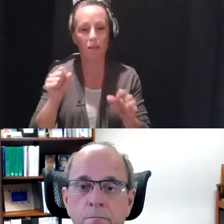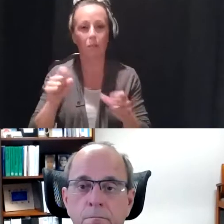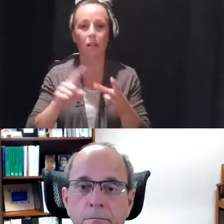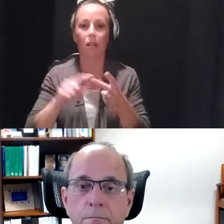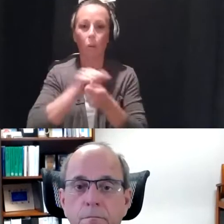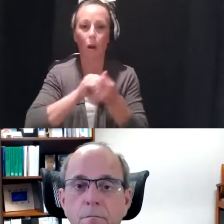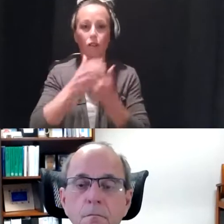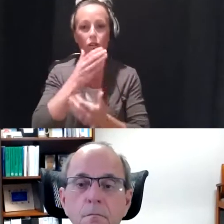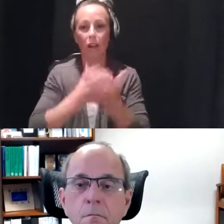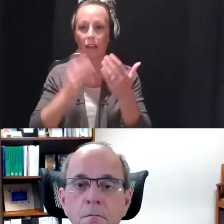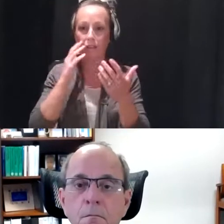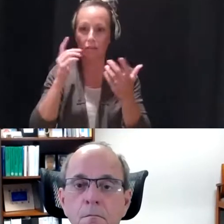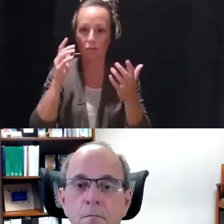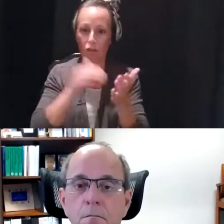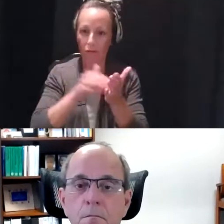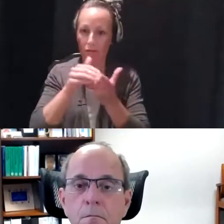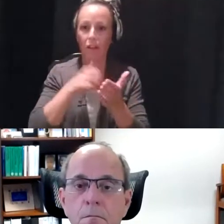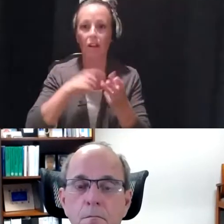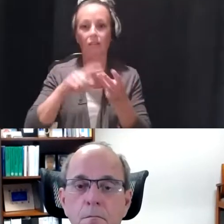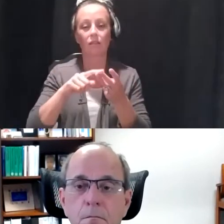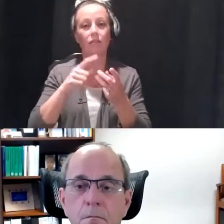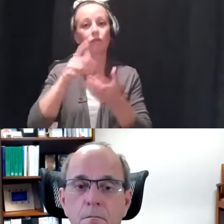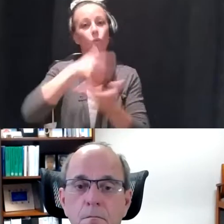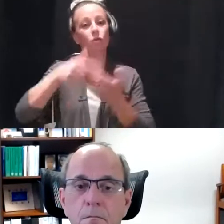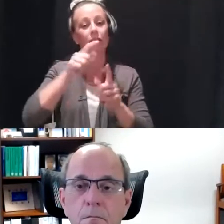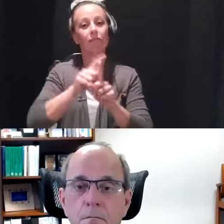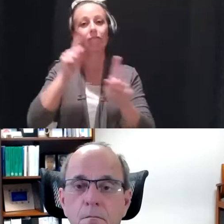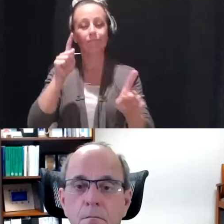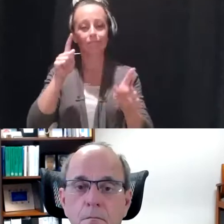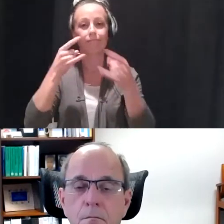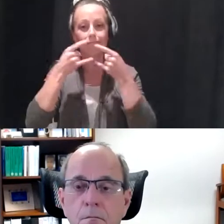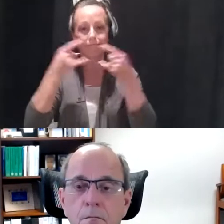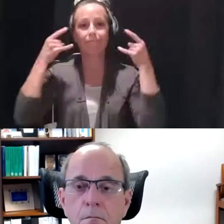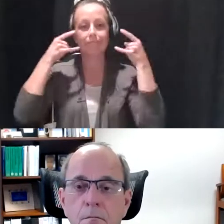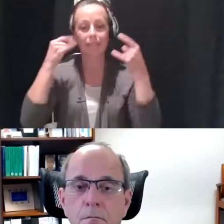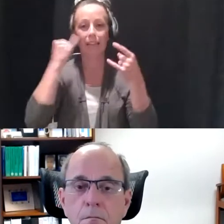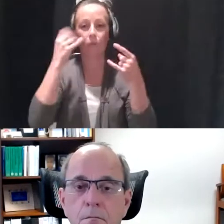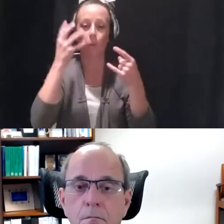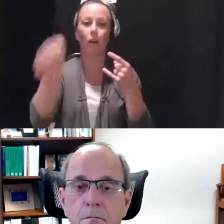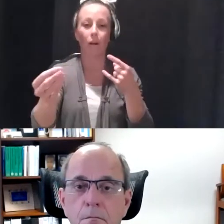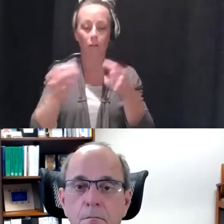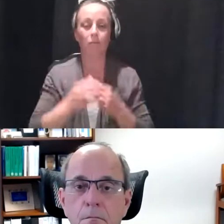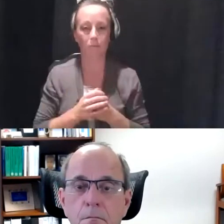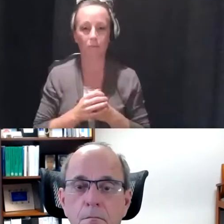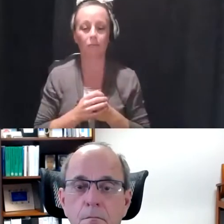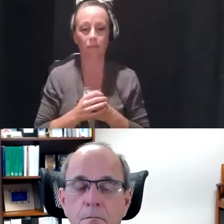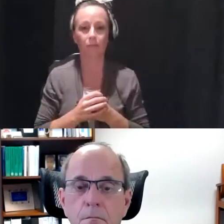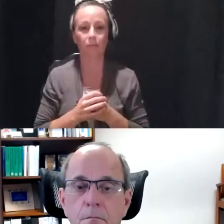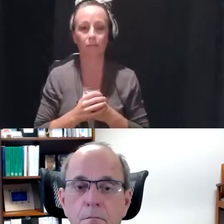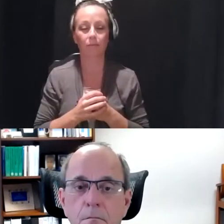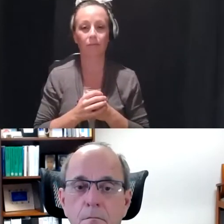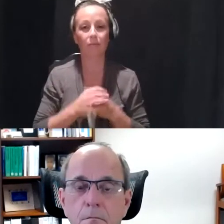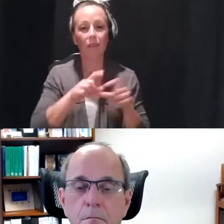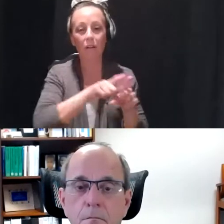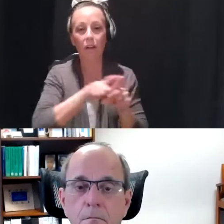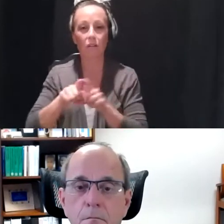hands frequently, and socially distancing, and wearing a face covering when you must go out. In addition, we